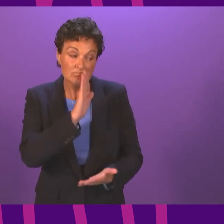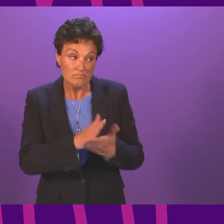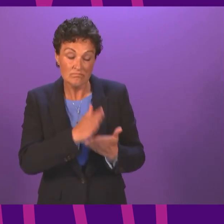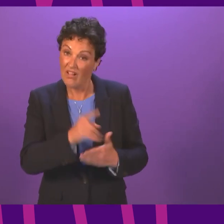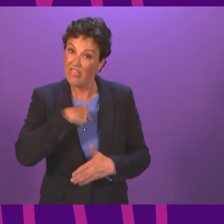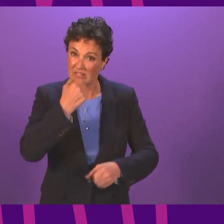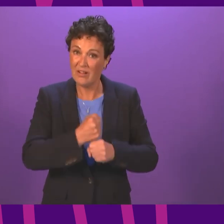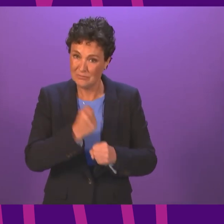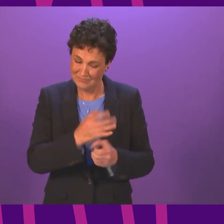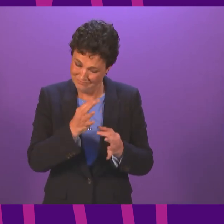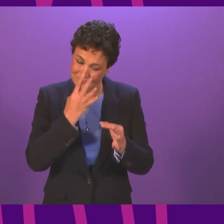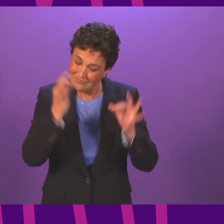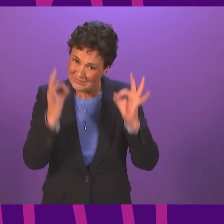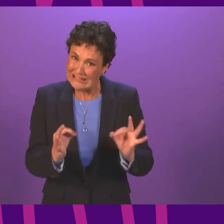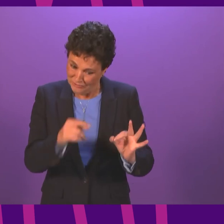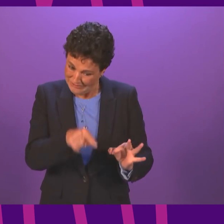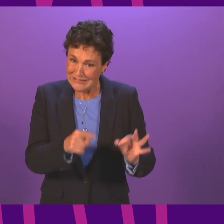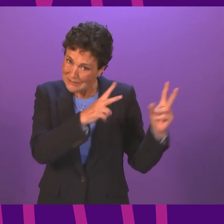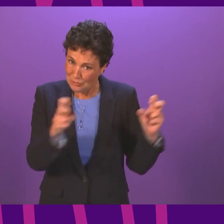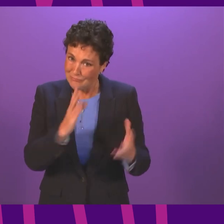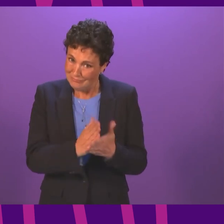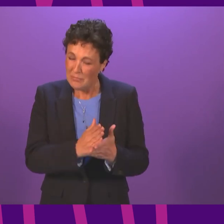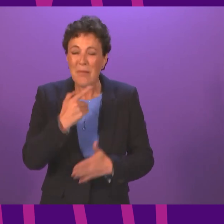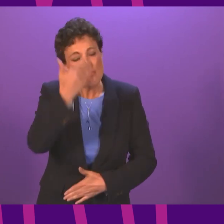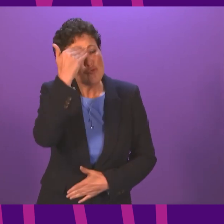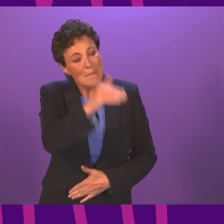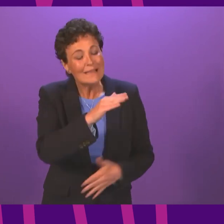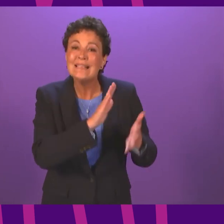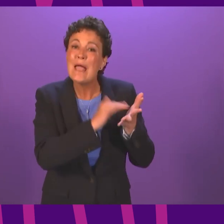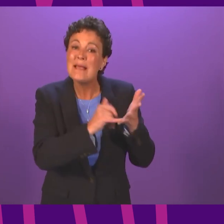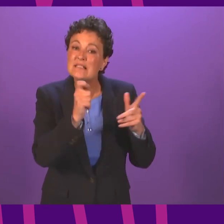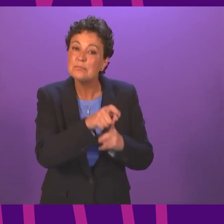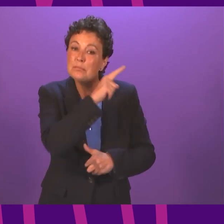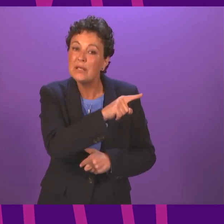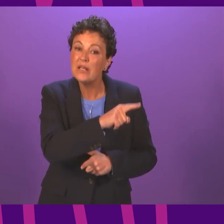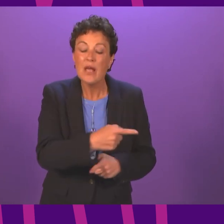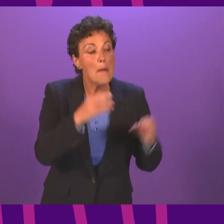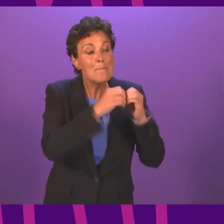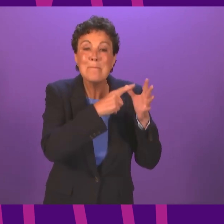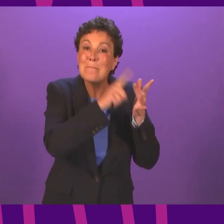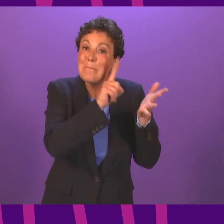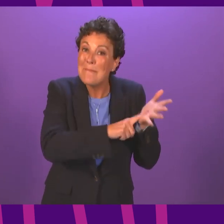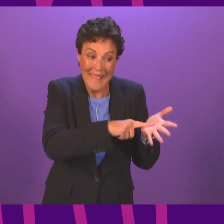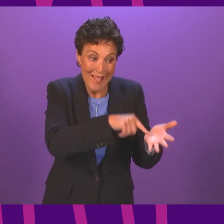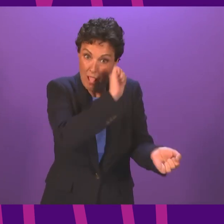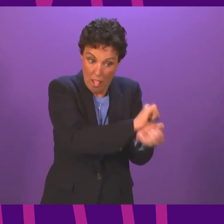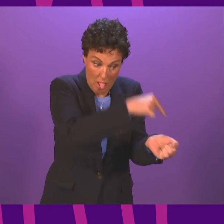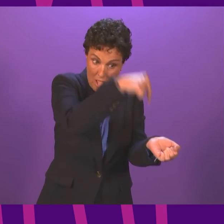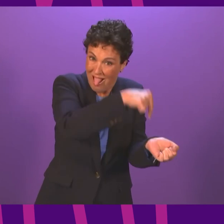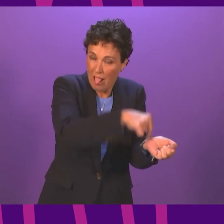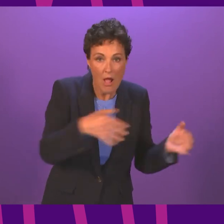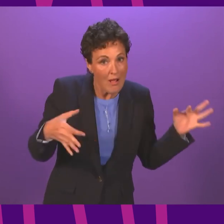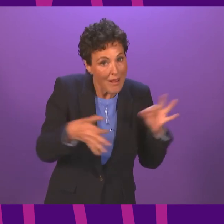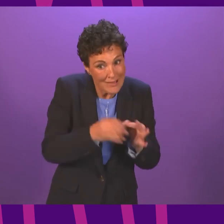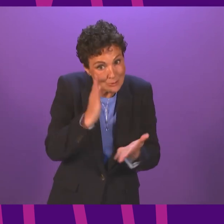issue very seriously but I would remind the Member that decisions on bail are made by the independent courts and in all circumstances of the